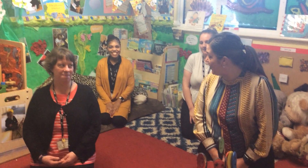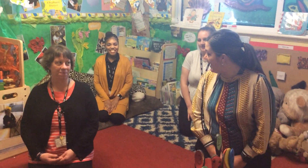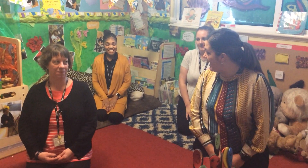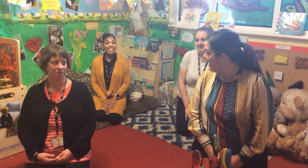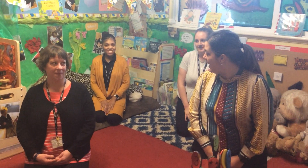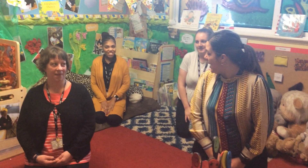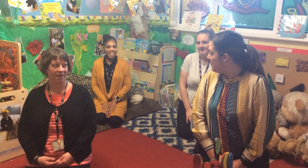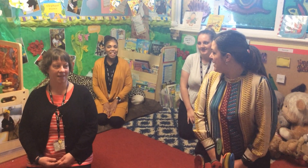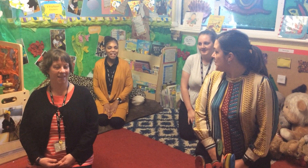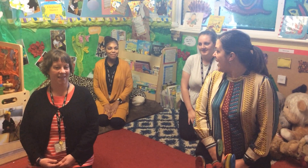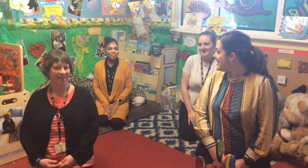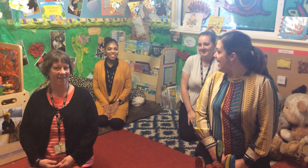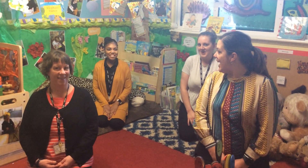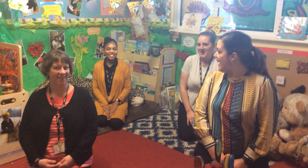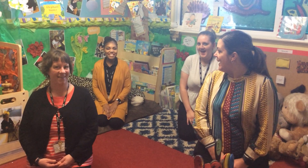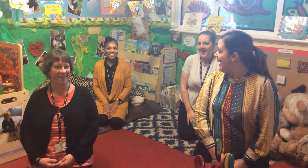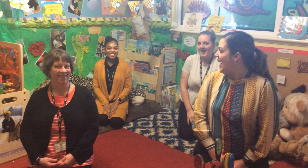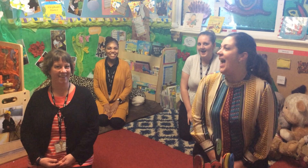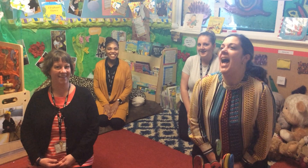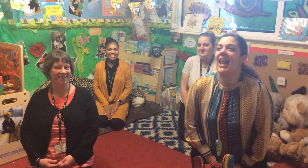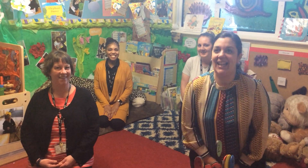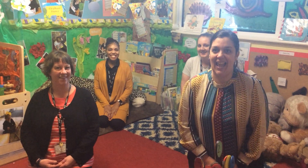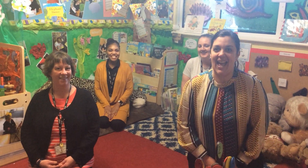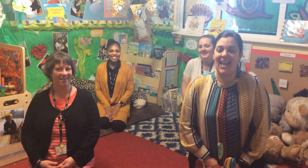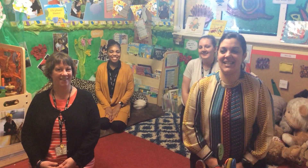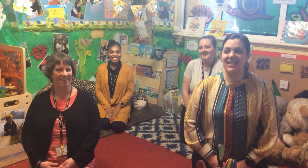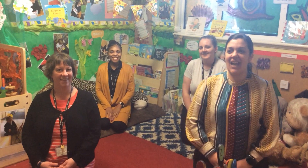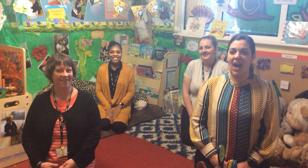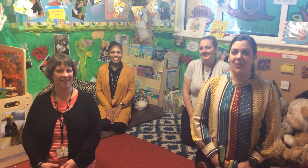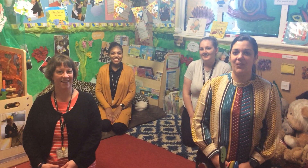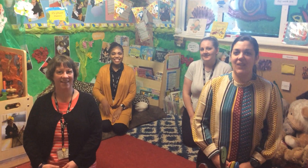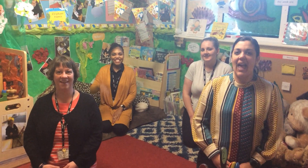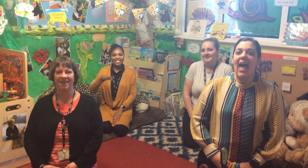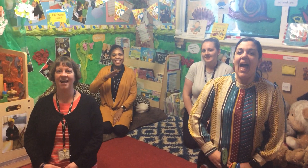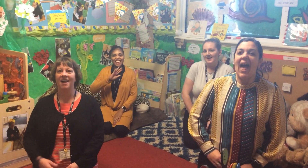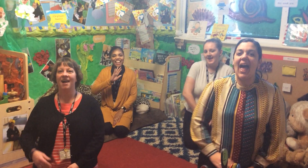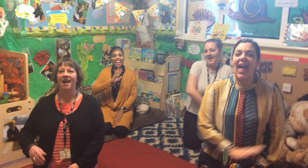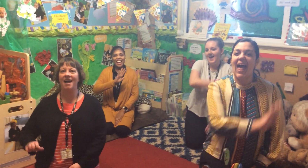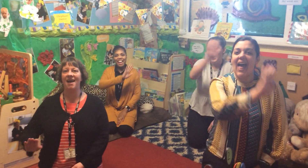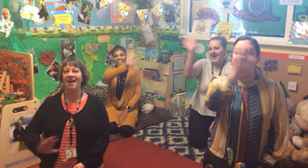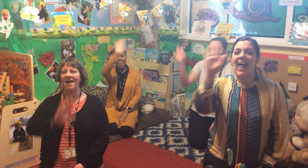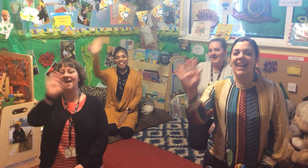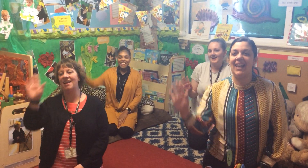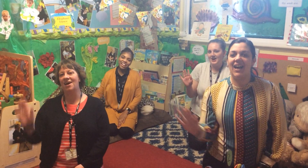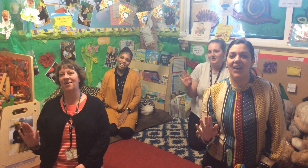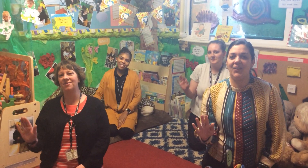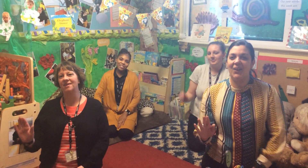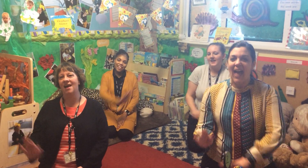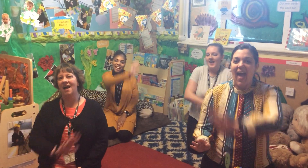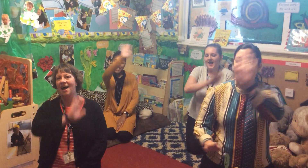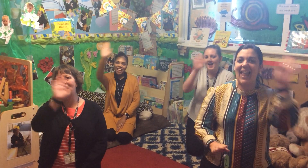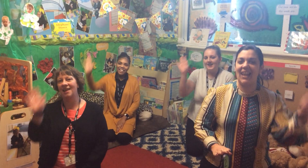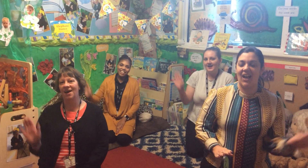Green? Yes I am. Miss Wesley? I am. Let's go. Hello, hello,